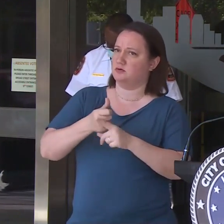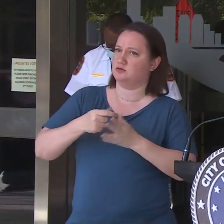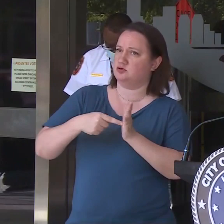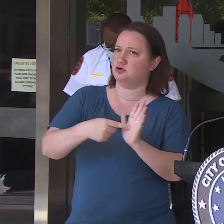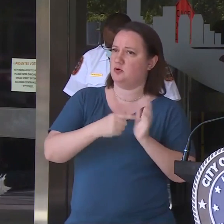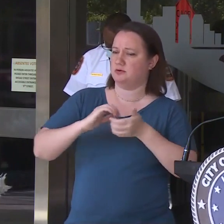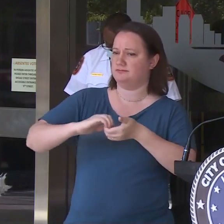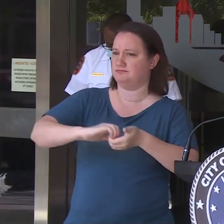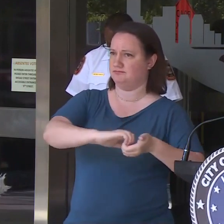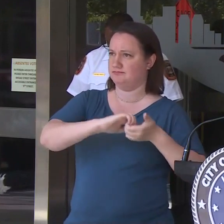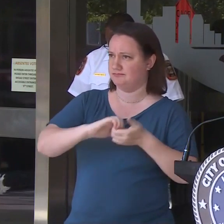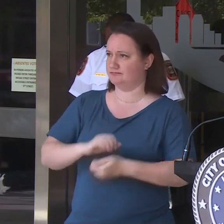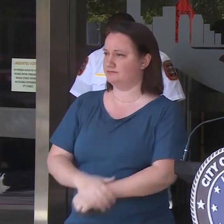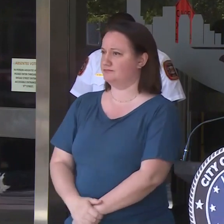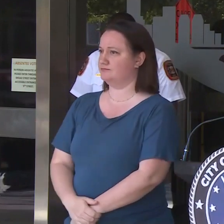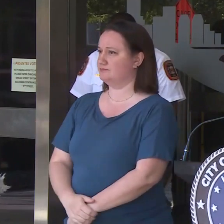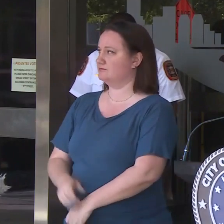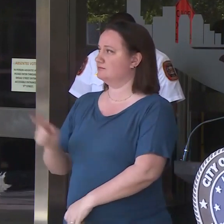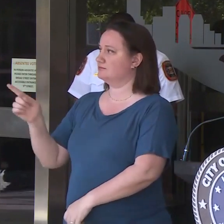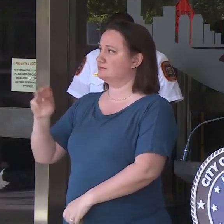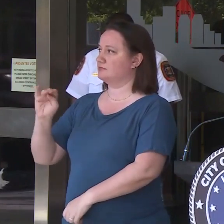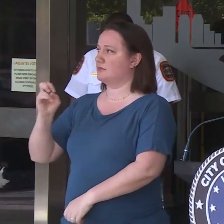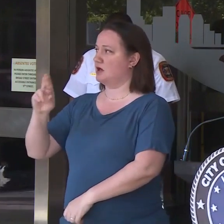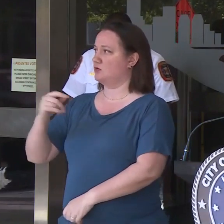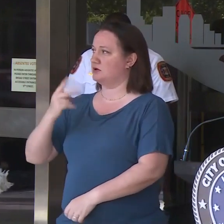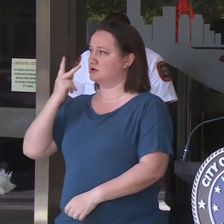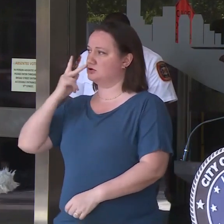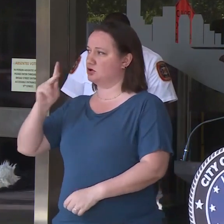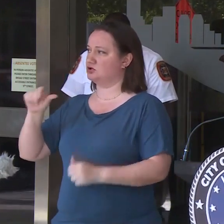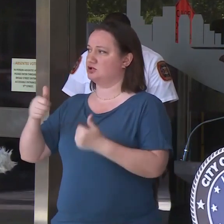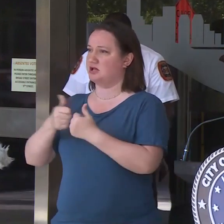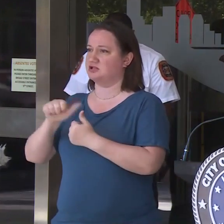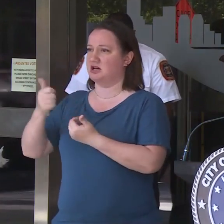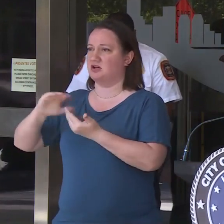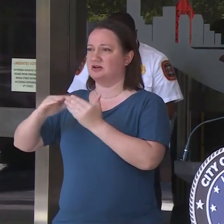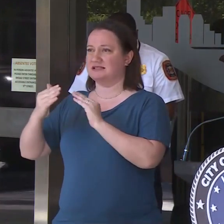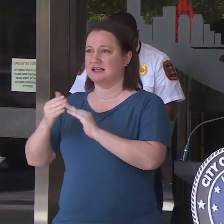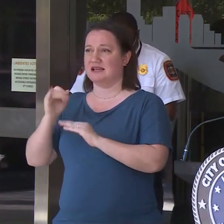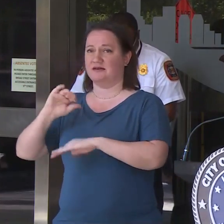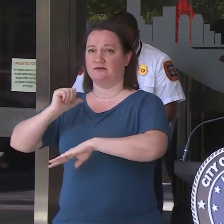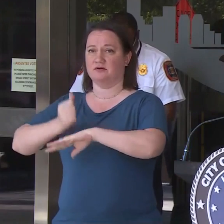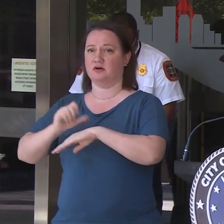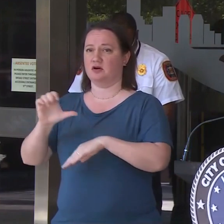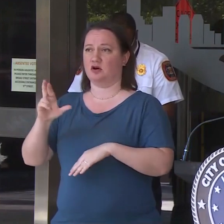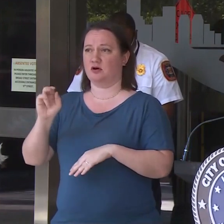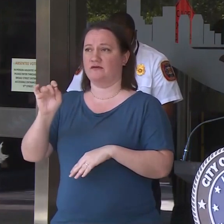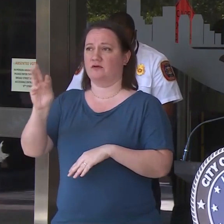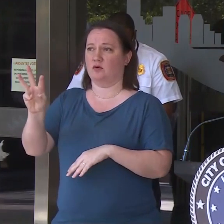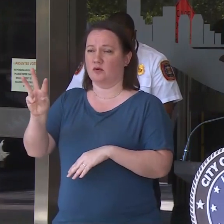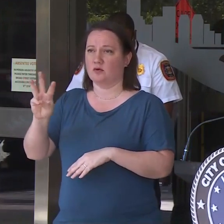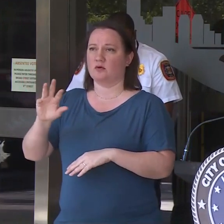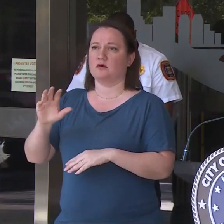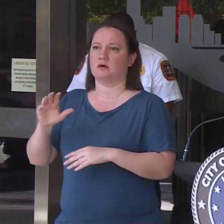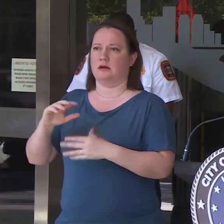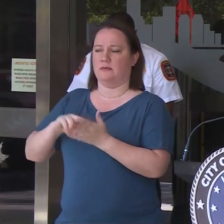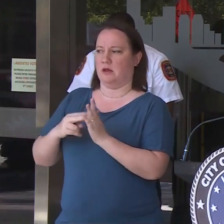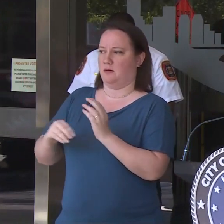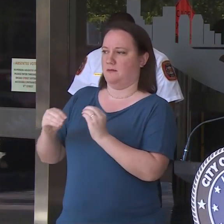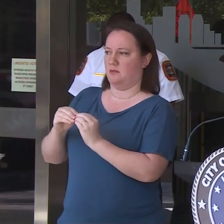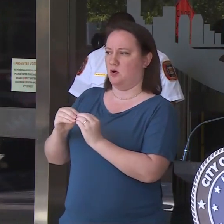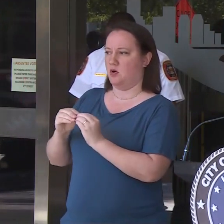some challenges in other cities when there was a turkey. It led to more tensions when it came to enforcement.